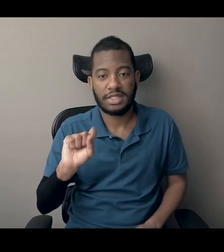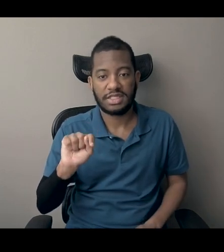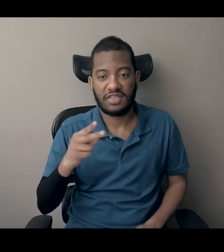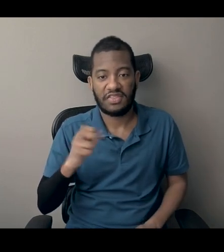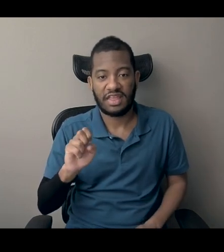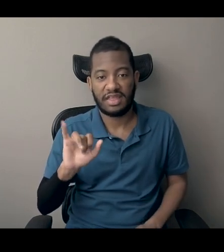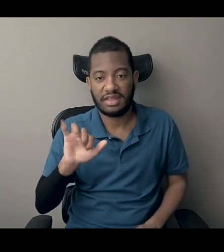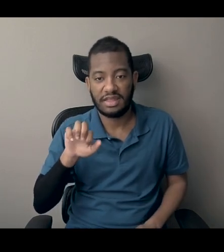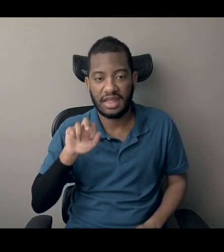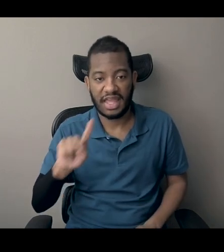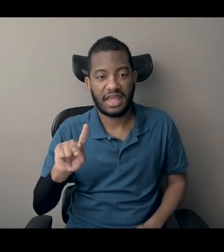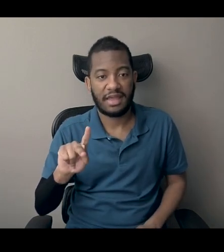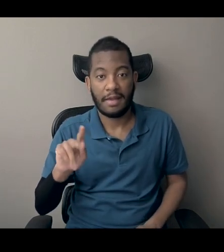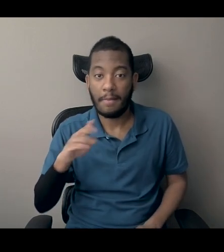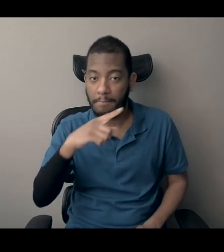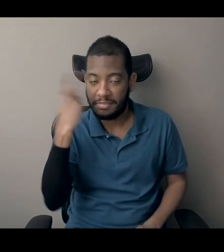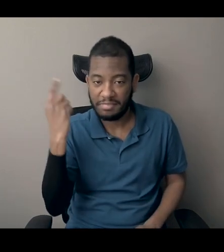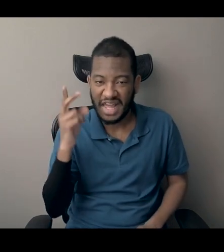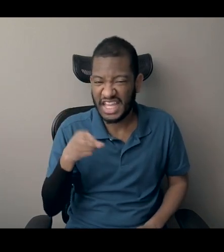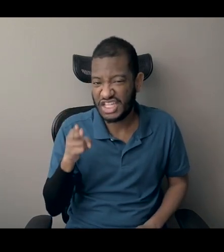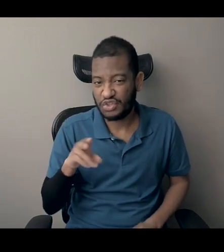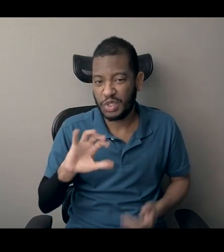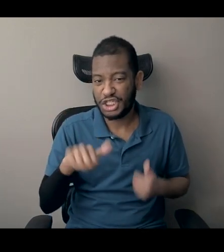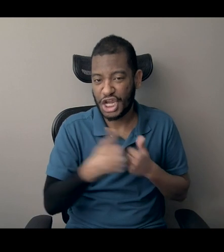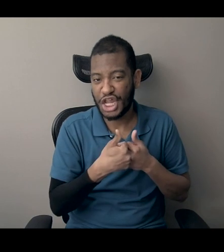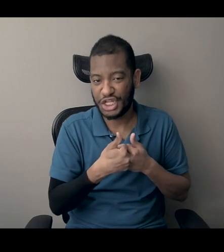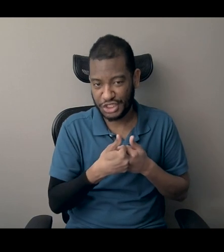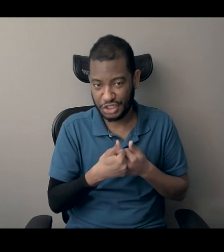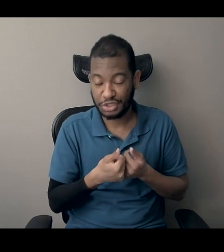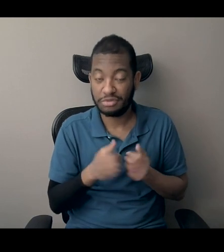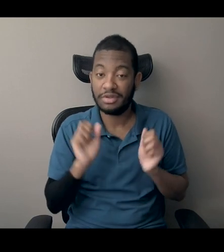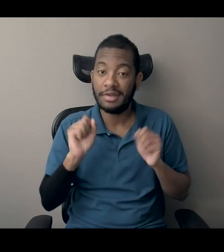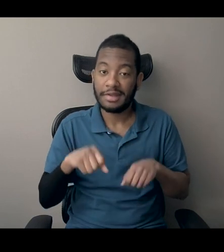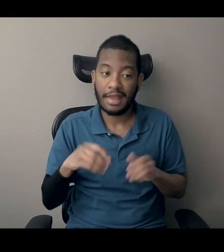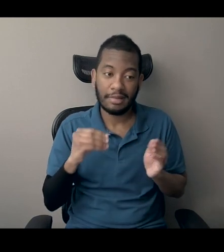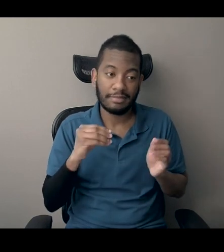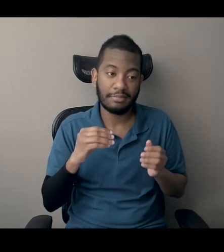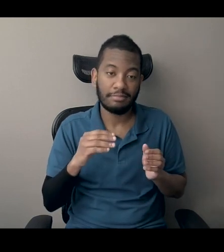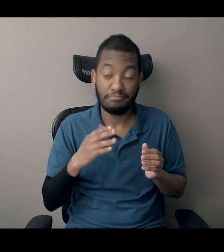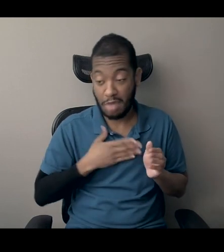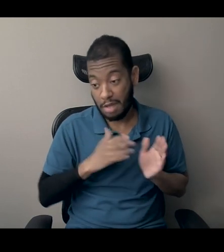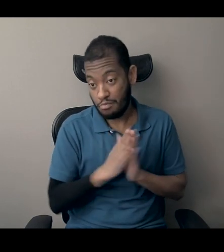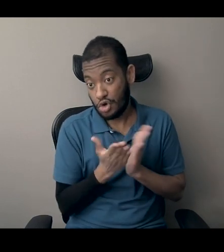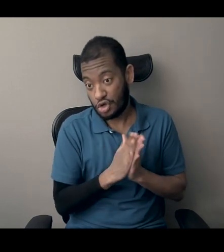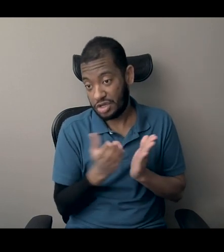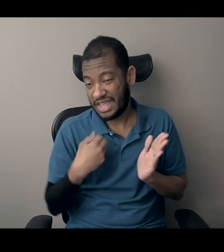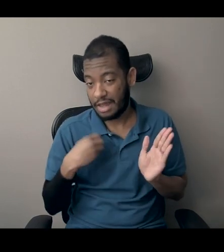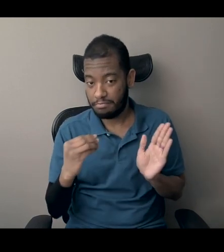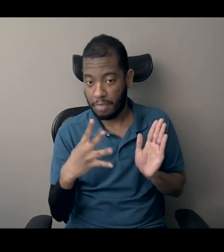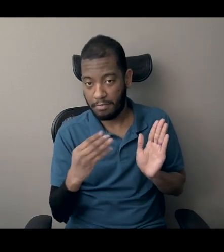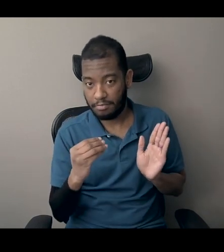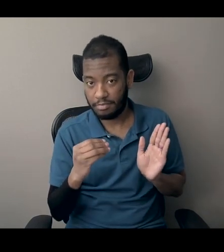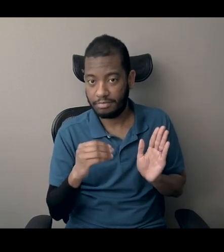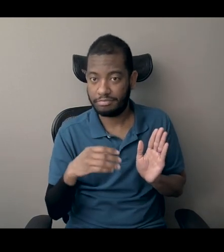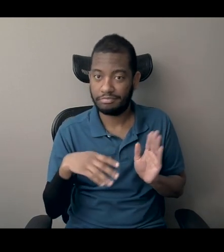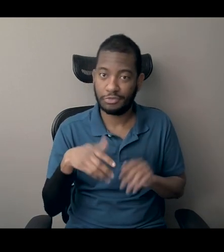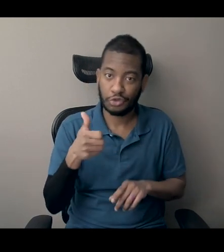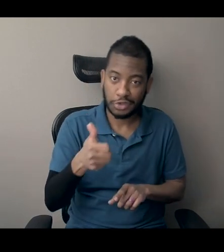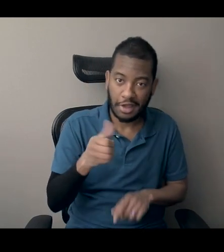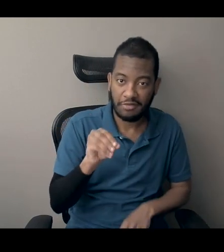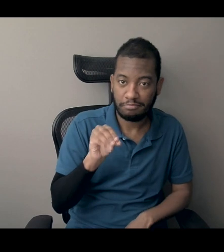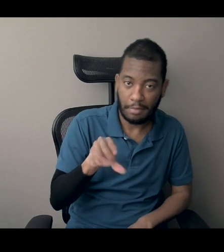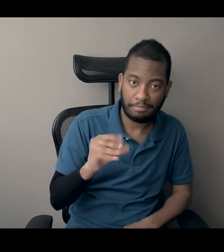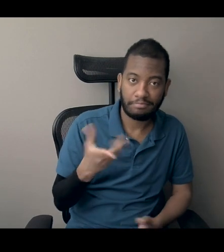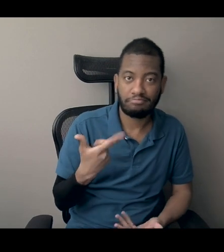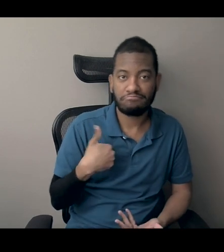with another book about black history, but going to a site that has a connection. Um, and, and it really, I